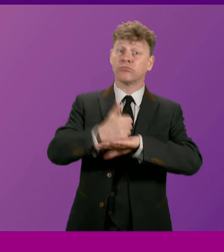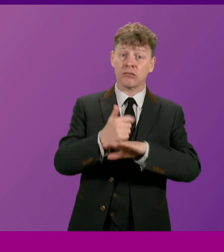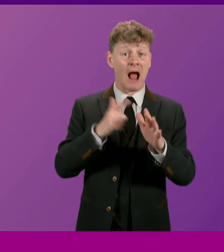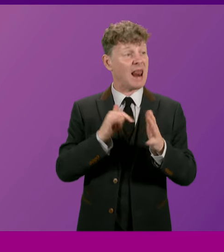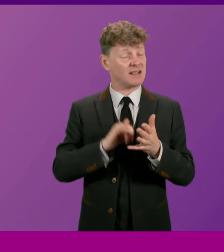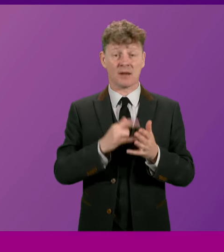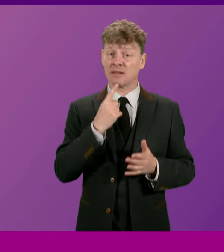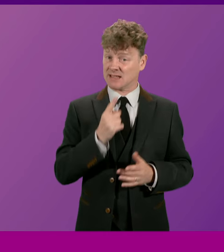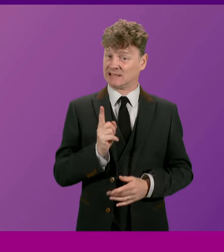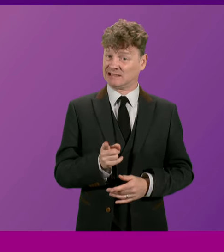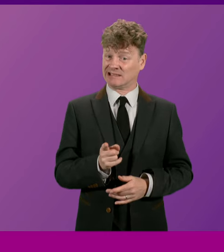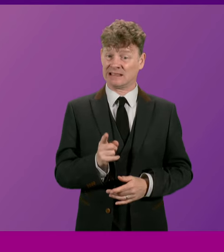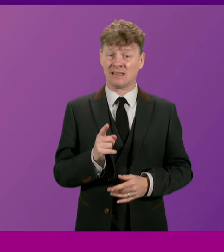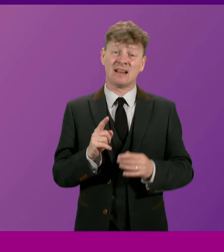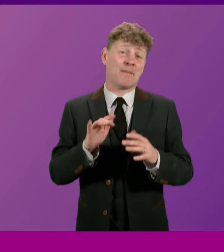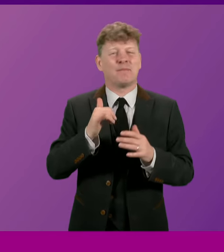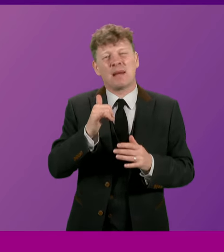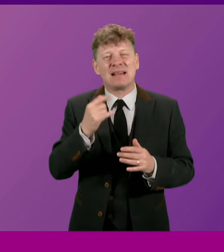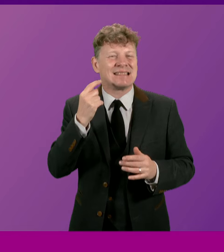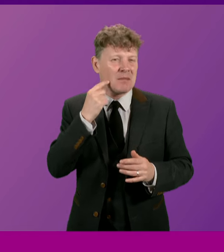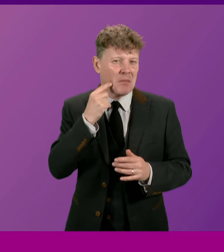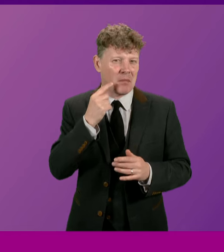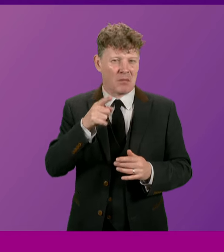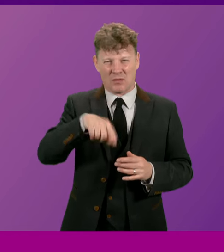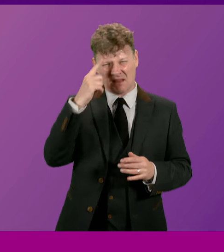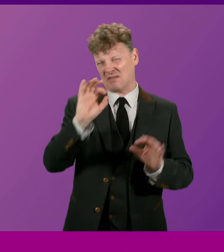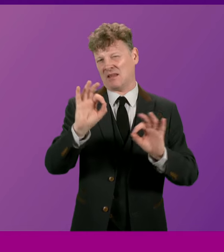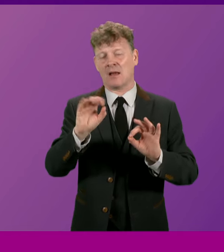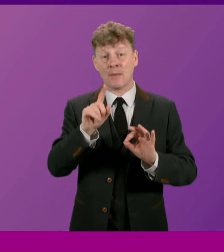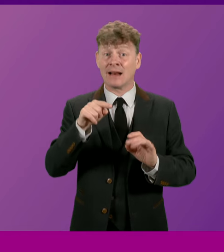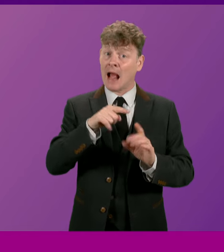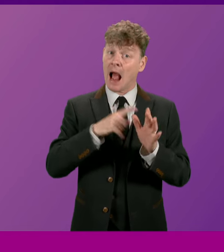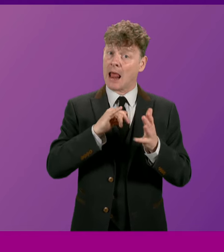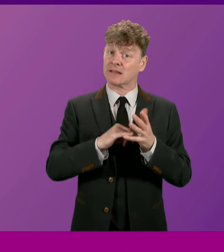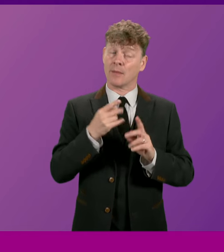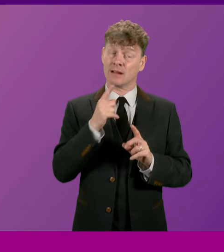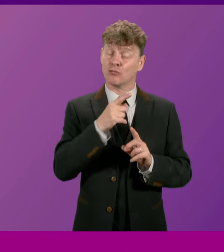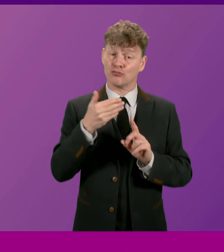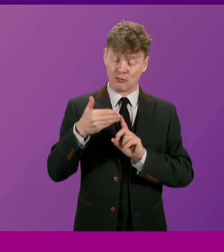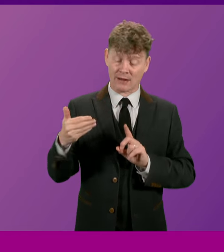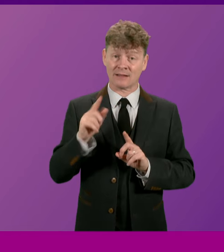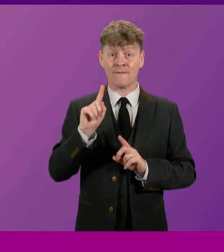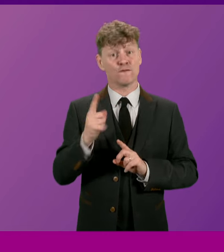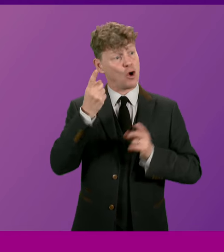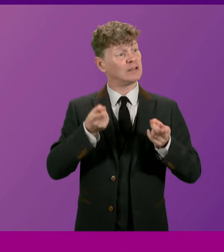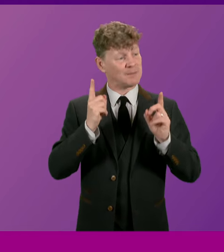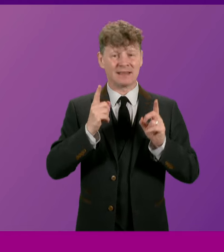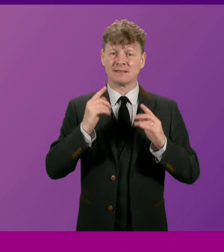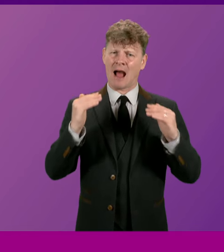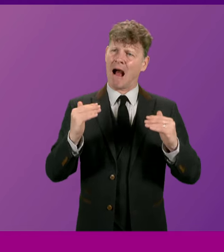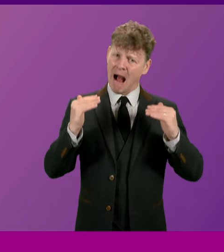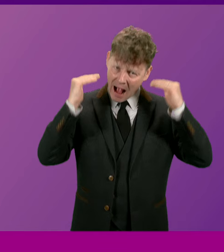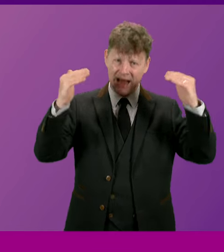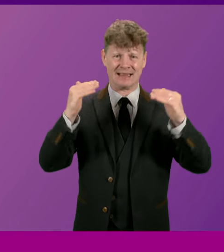was. This might seem simple to say now, but he recognised that the office of first minister is the highest office in Scottish